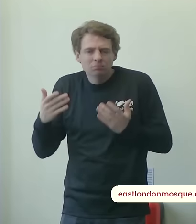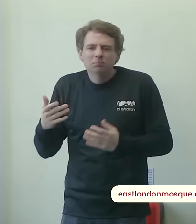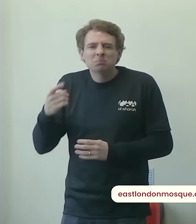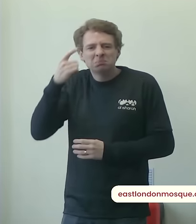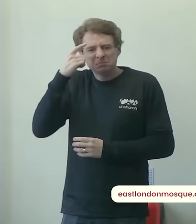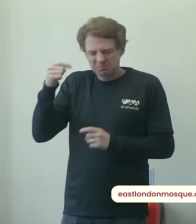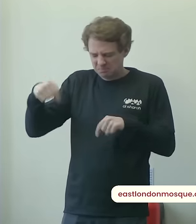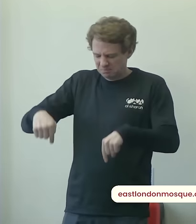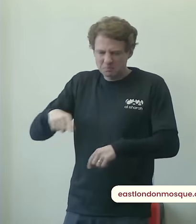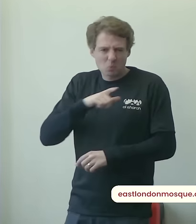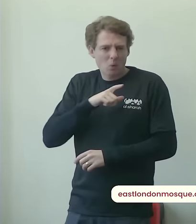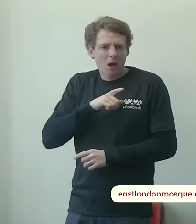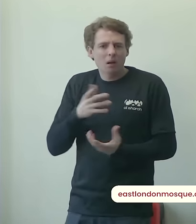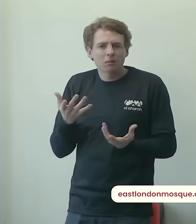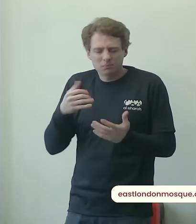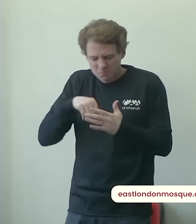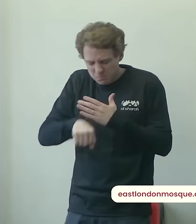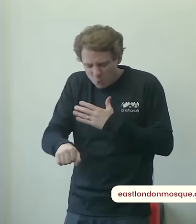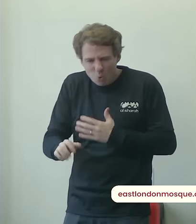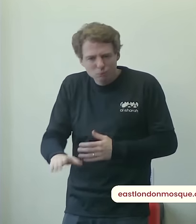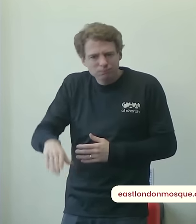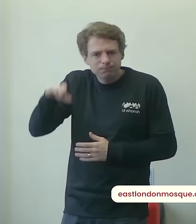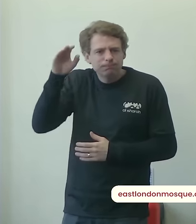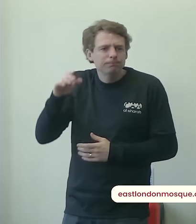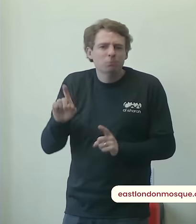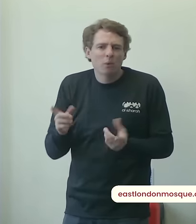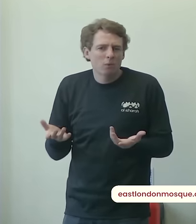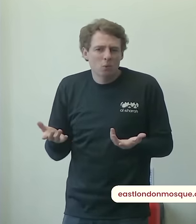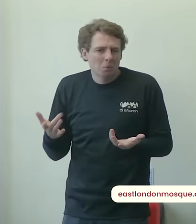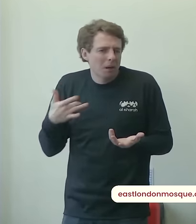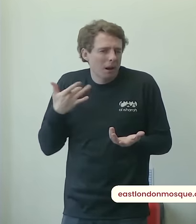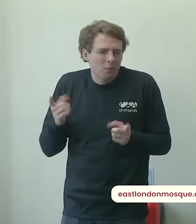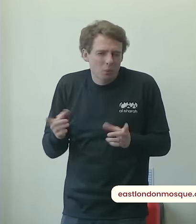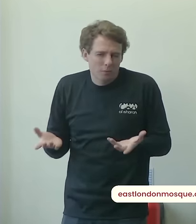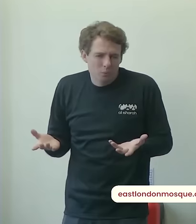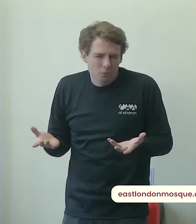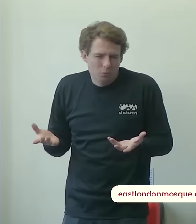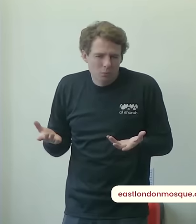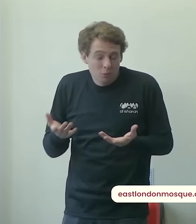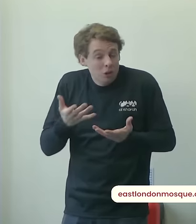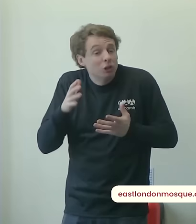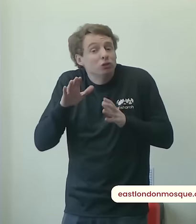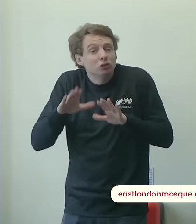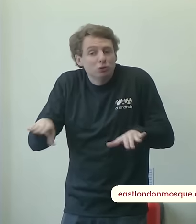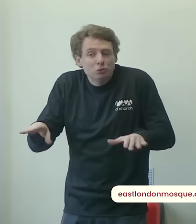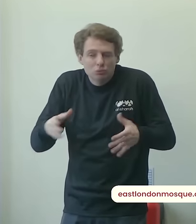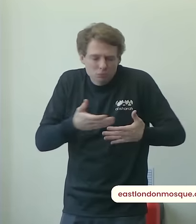we see sometimes children from the point of birth struggle homeless without clothing without